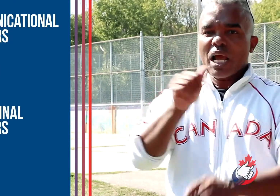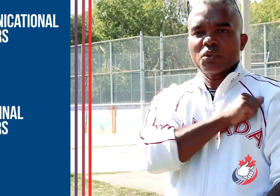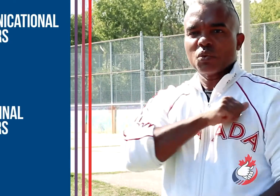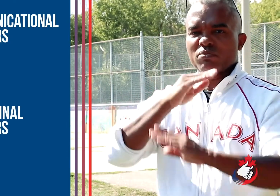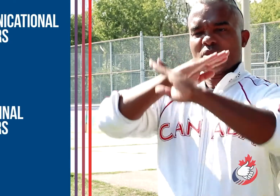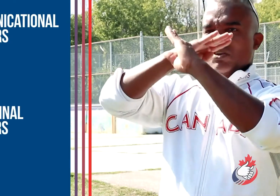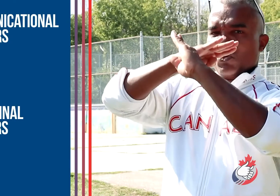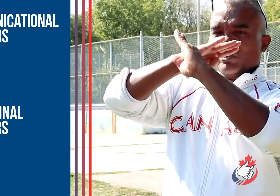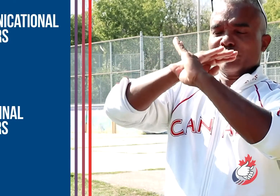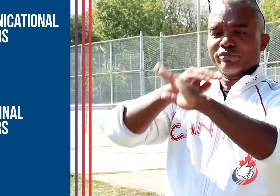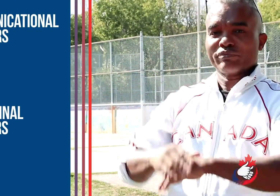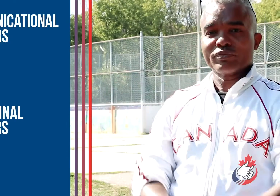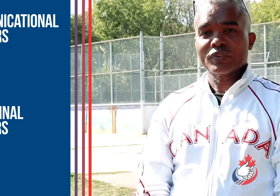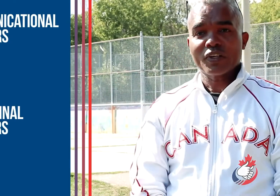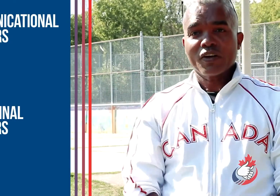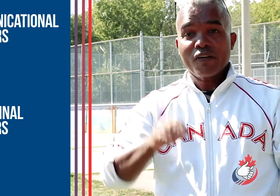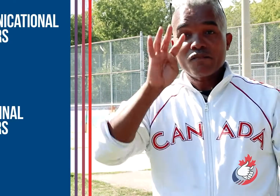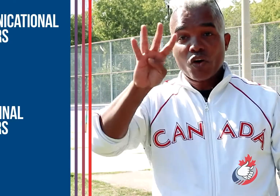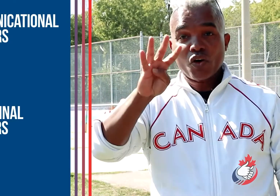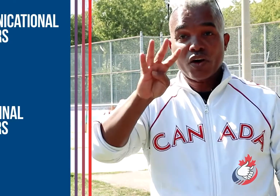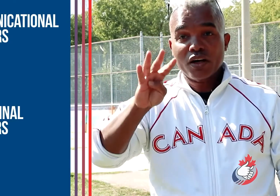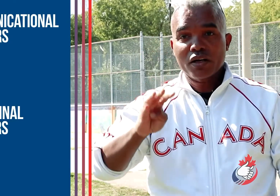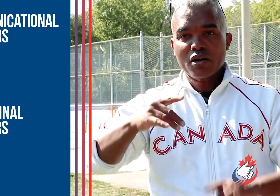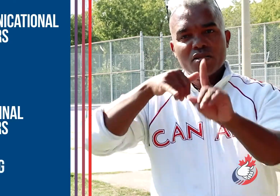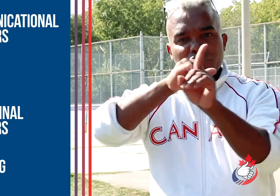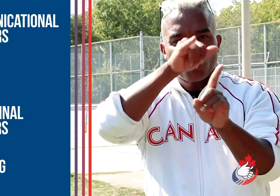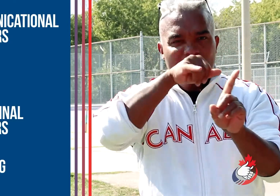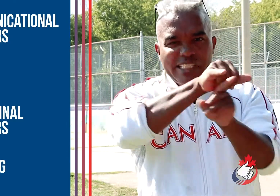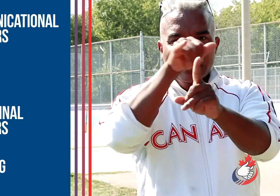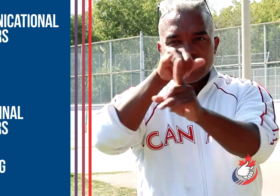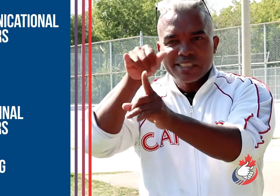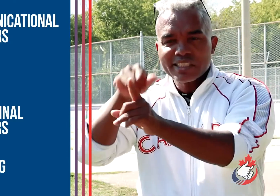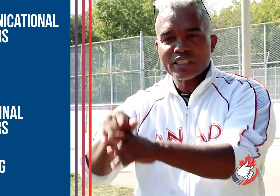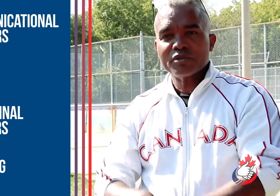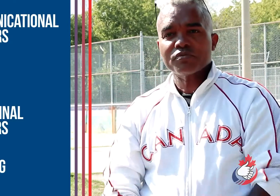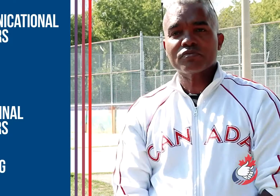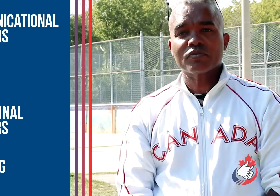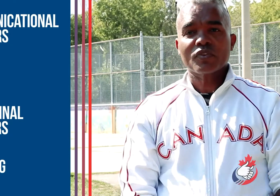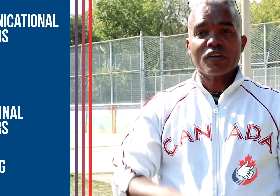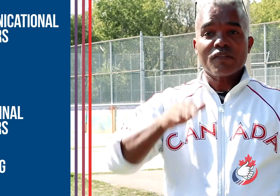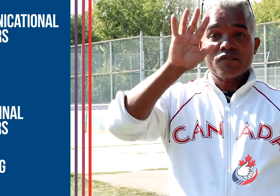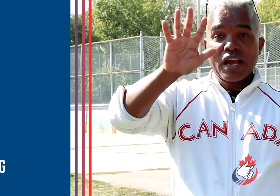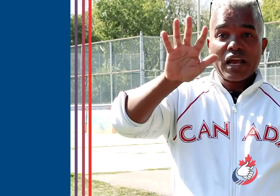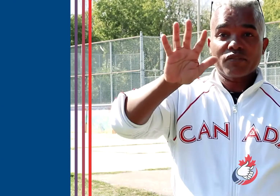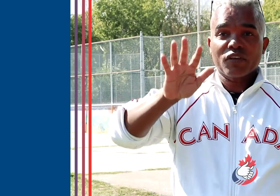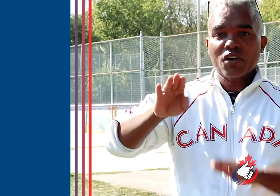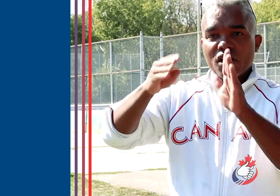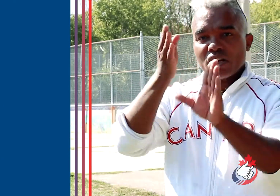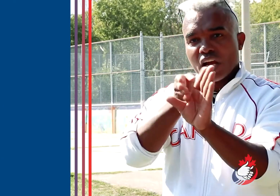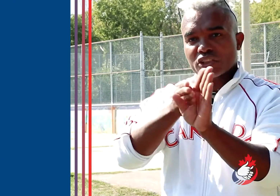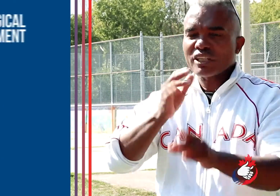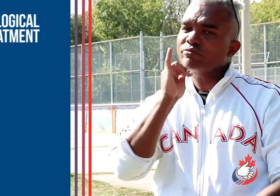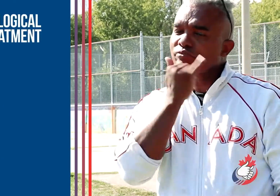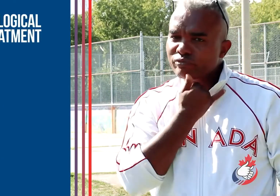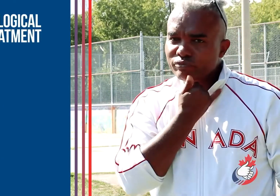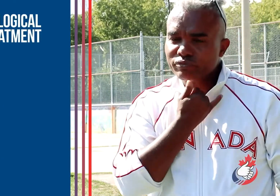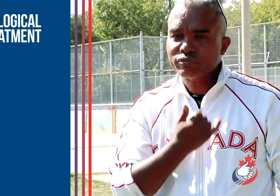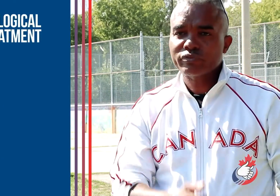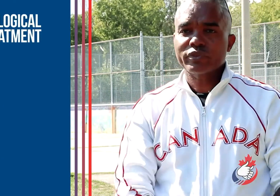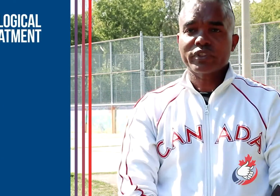Attitudinal barriers 4. Bullying 5. Psychological maltreatment